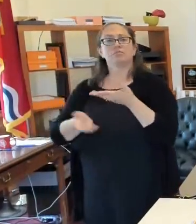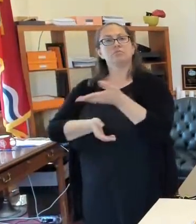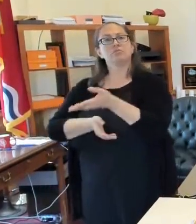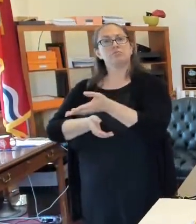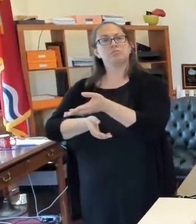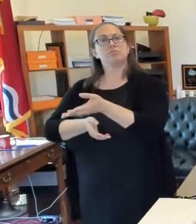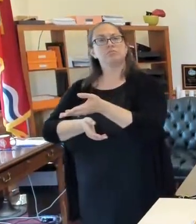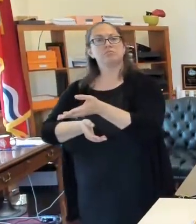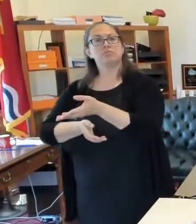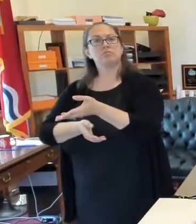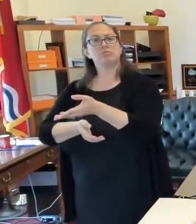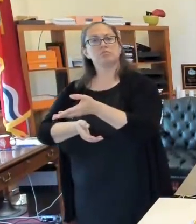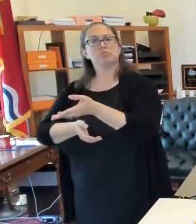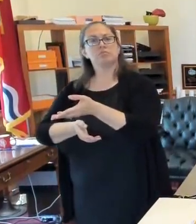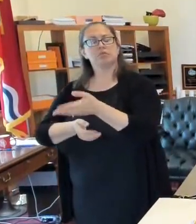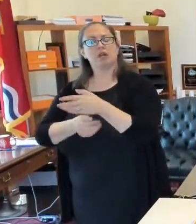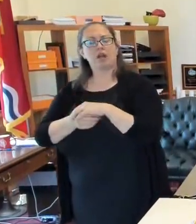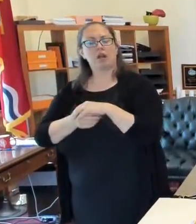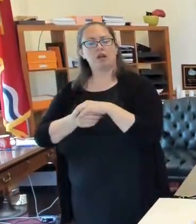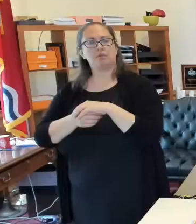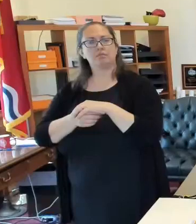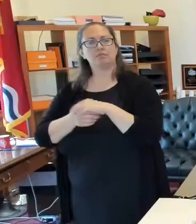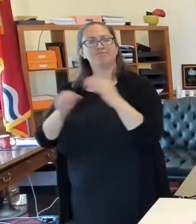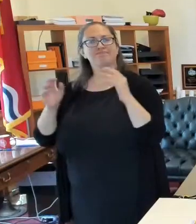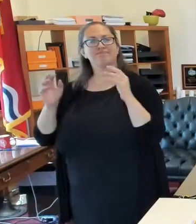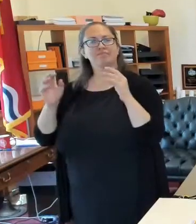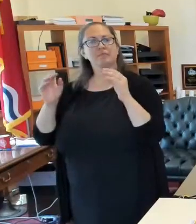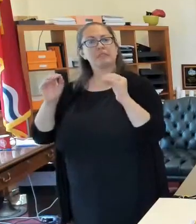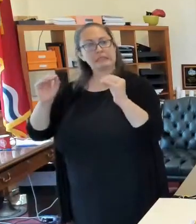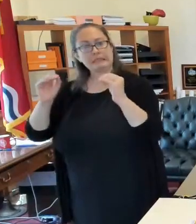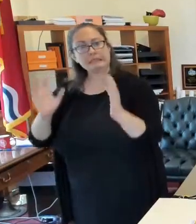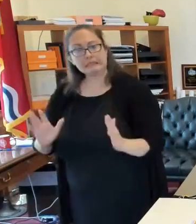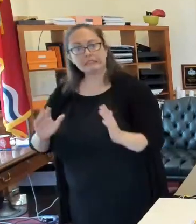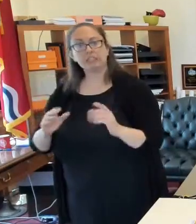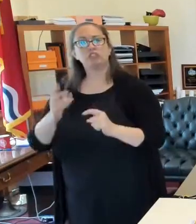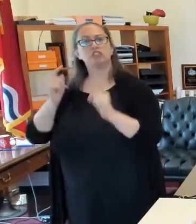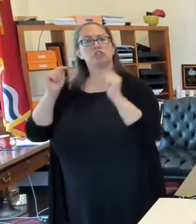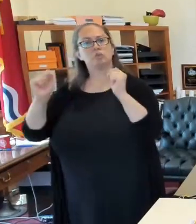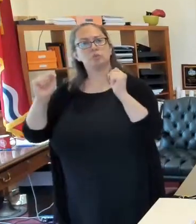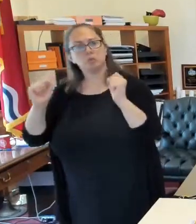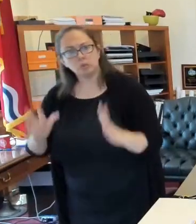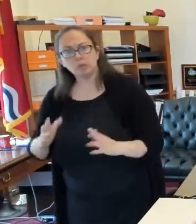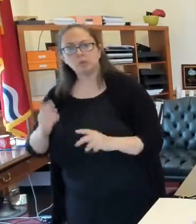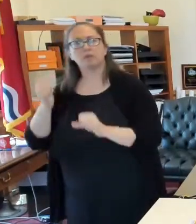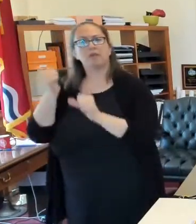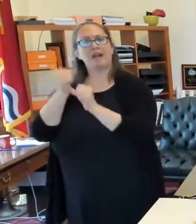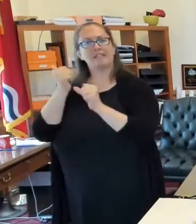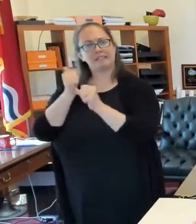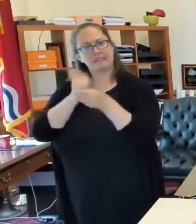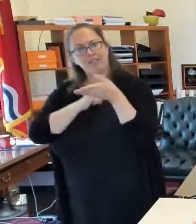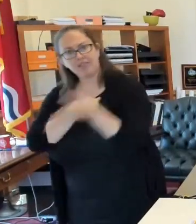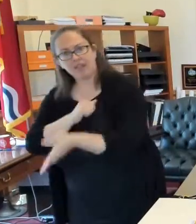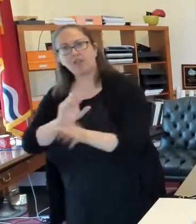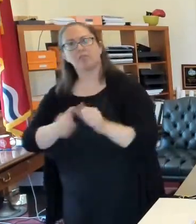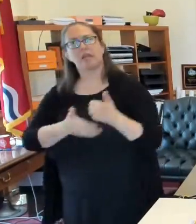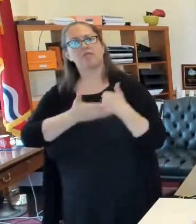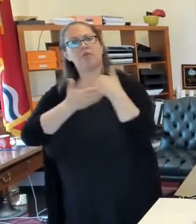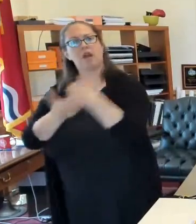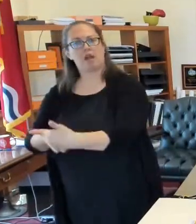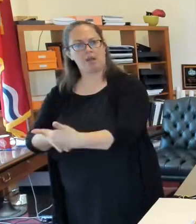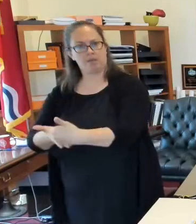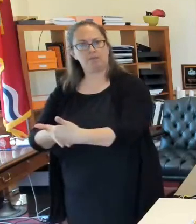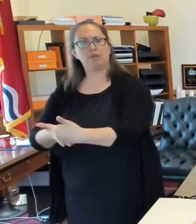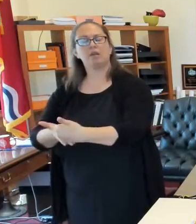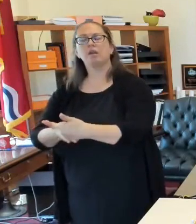teachers, tutors, assistants there in order to help folks, and that will be